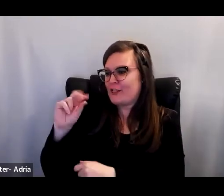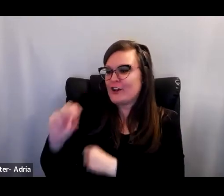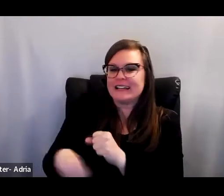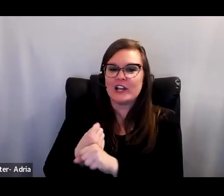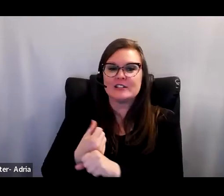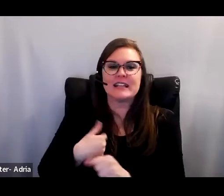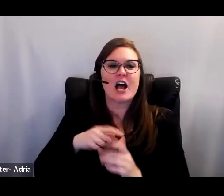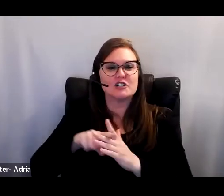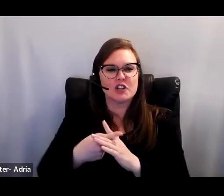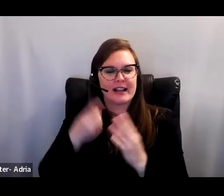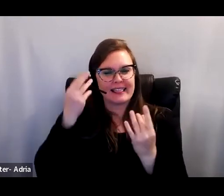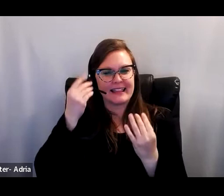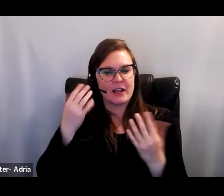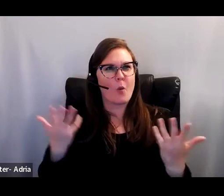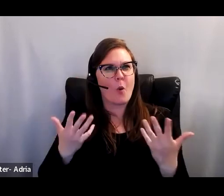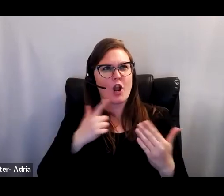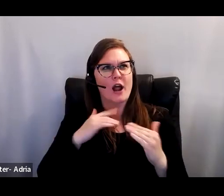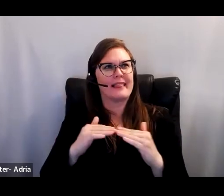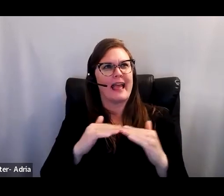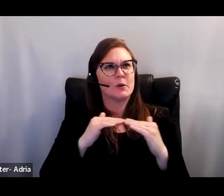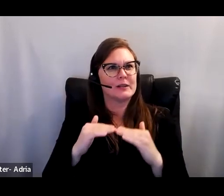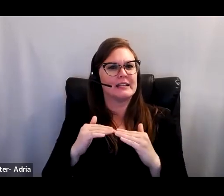what are the equity questions here?